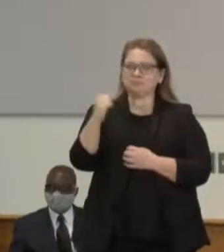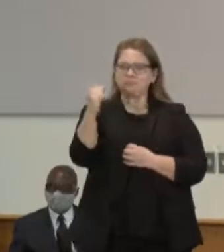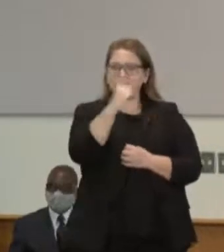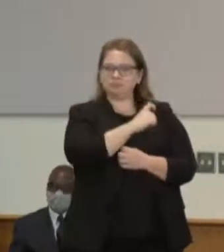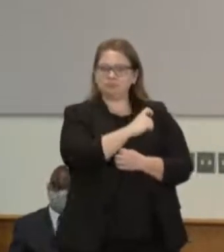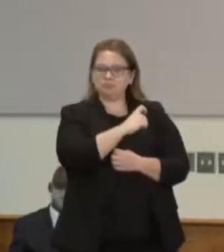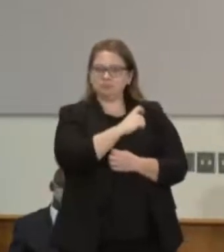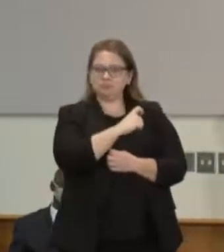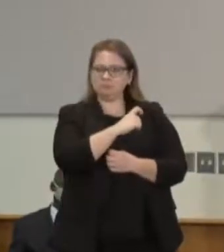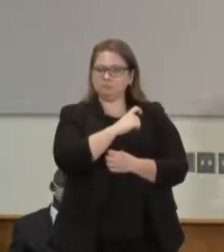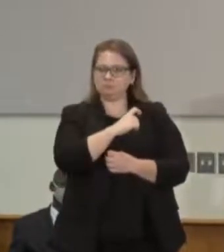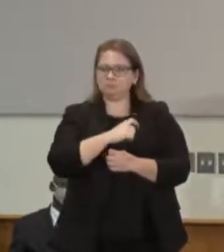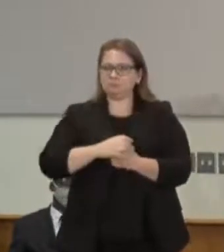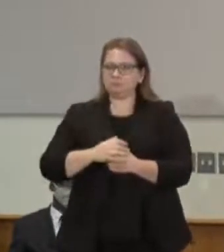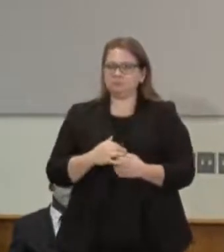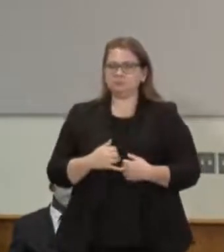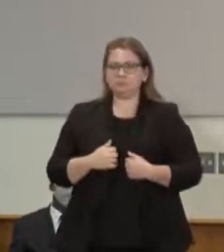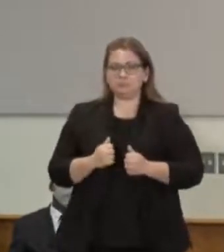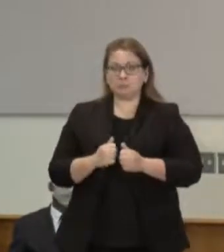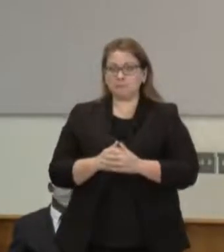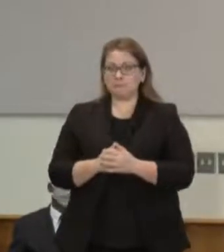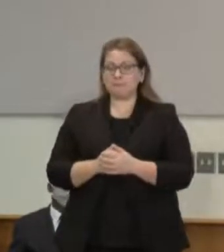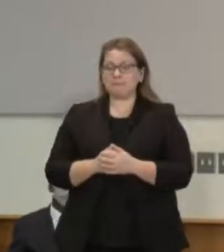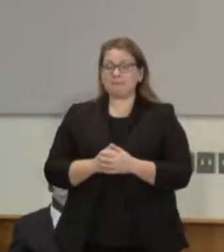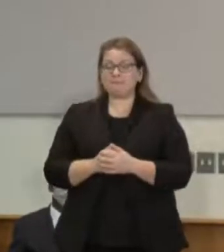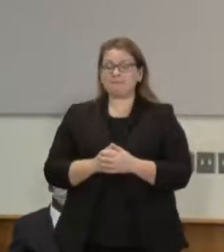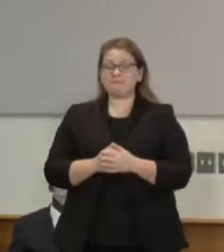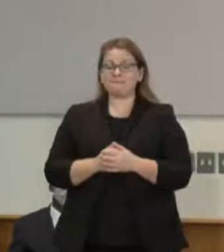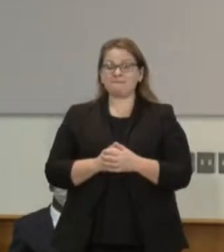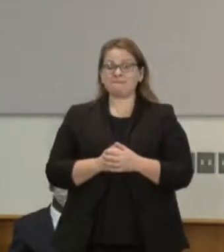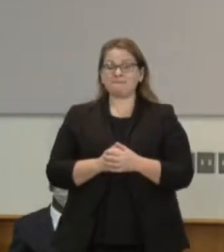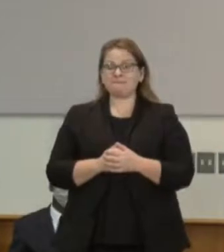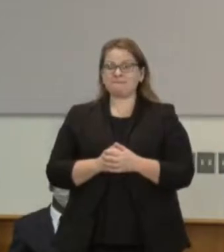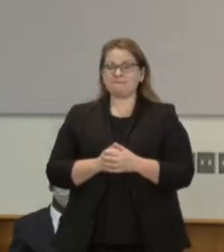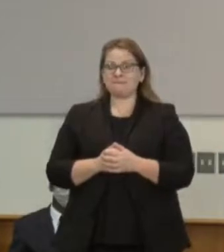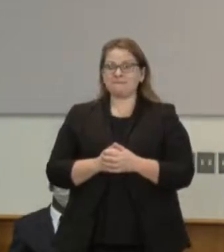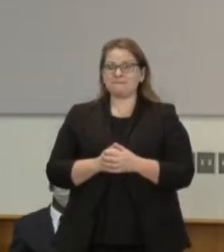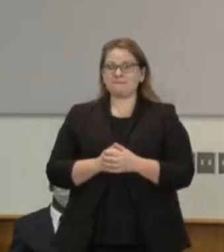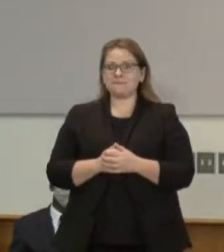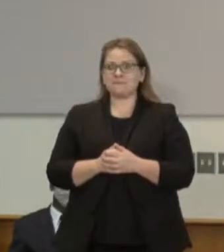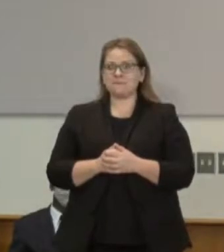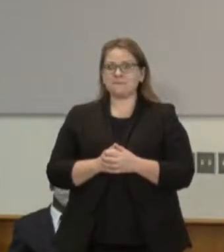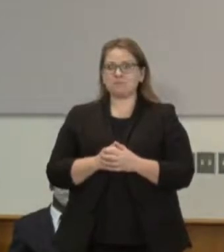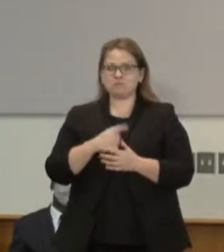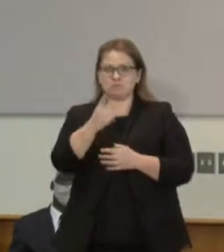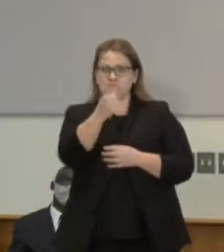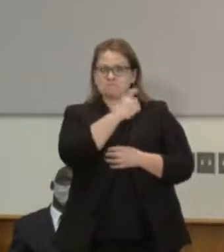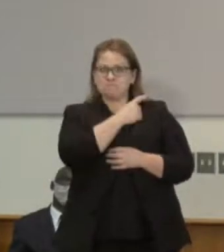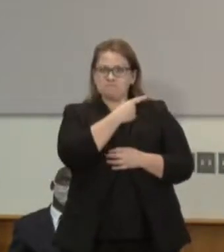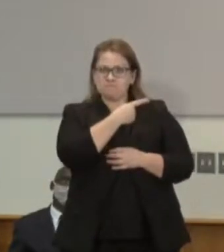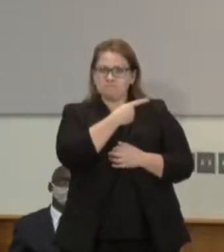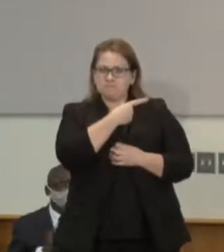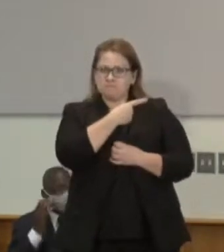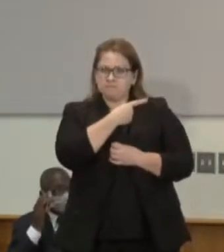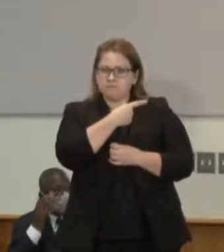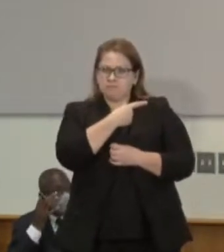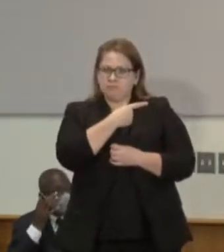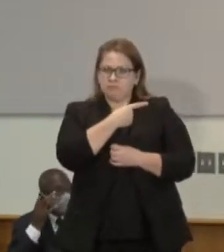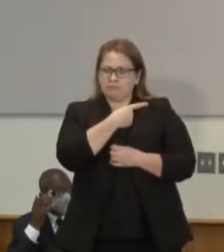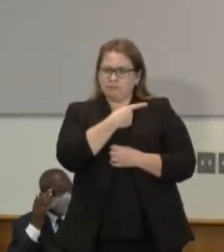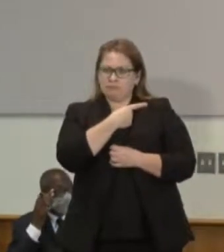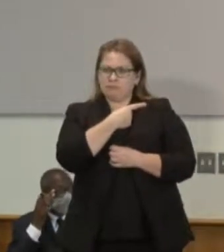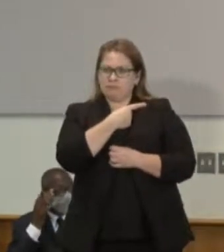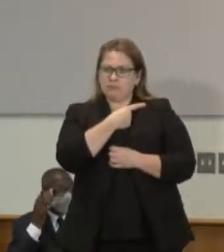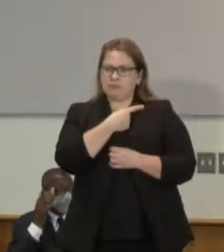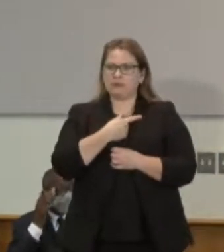Speaker Hortman may have an answer to part of this question. You're scheduling an eight-hour hearing tomorrow, which